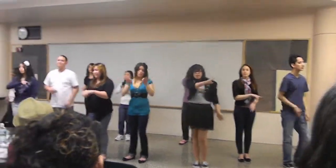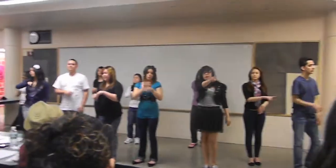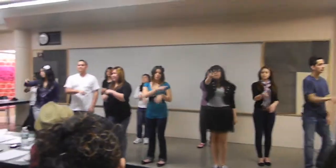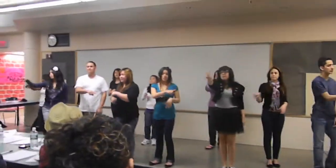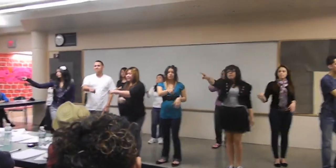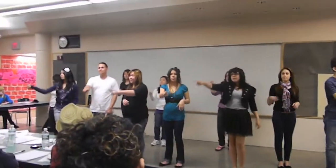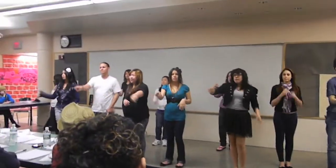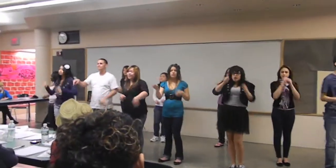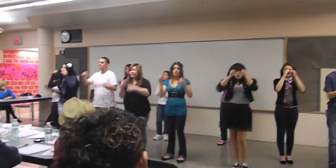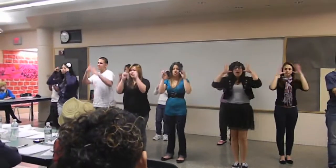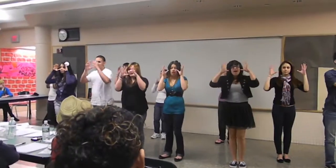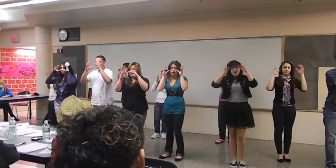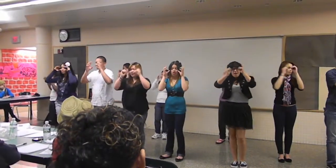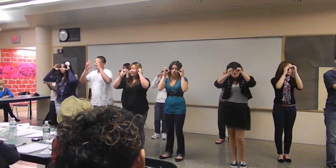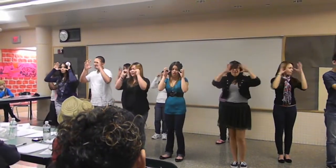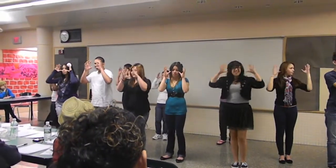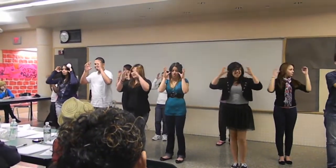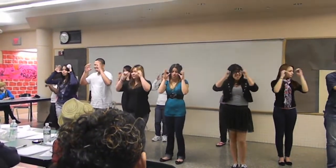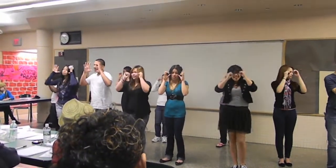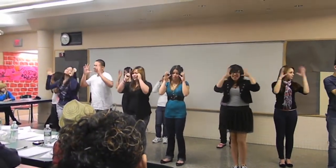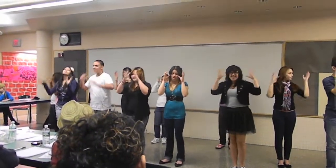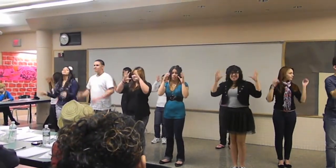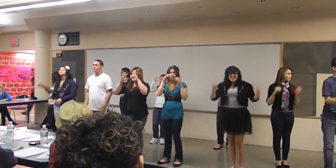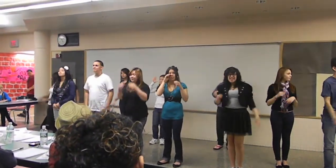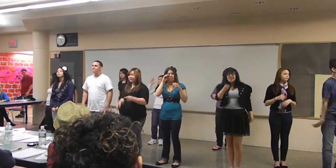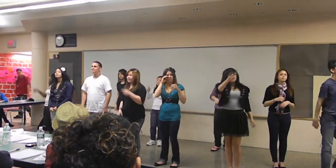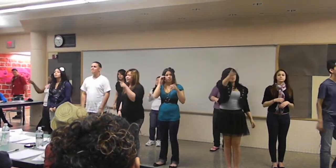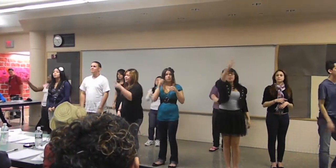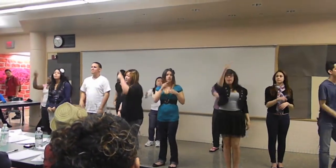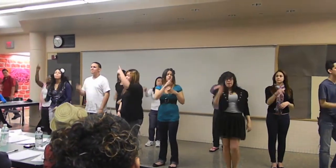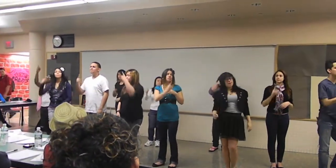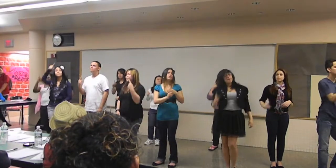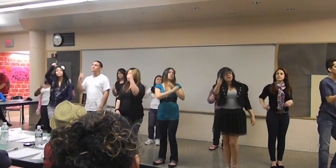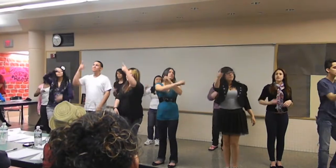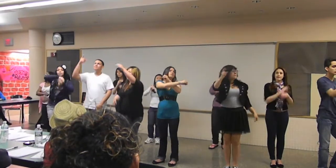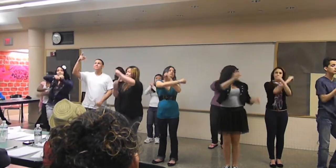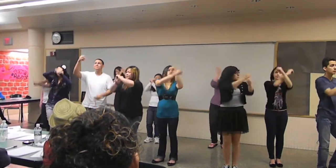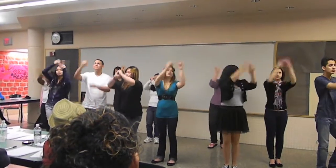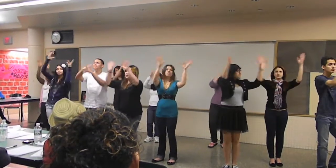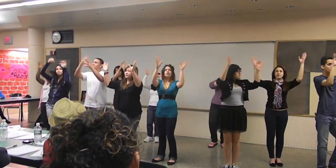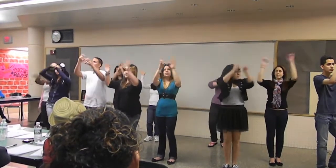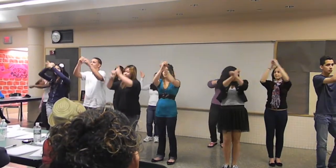make them go high as you shoot across the sky.